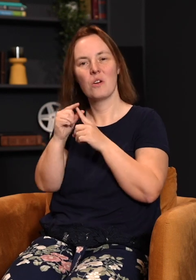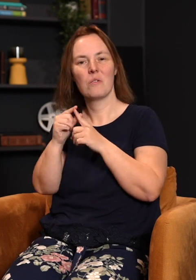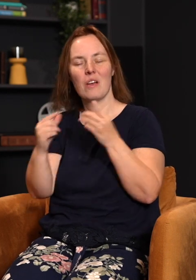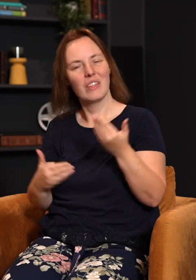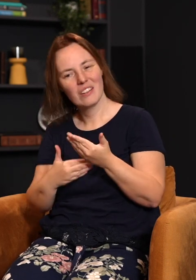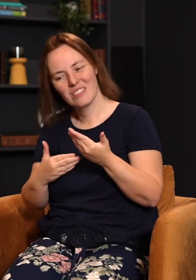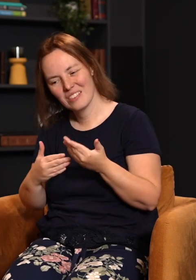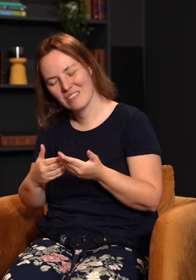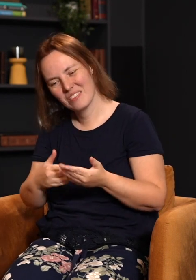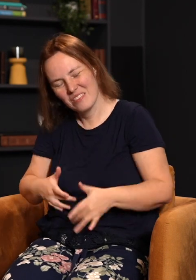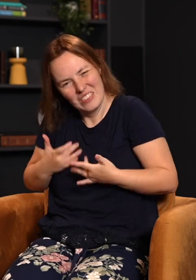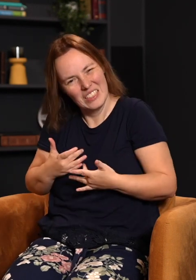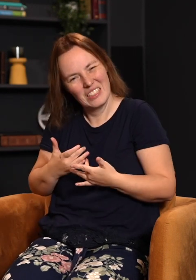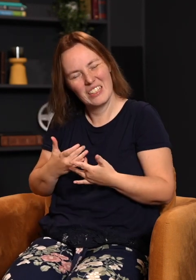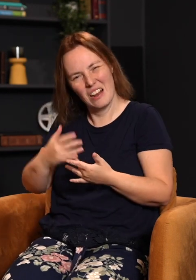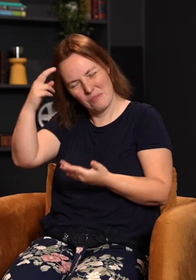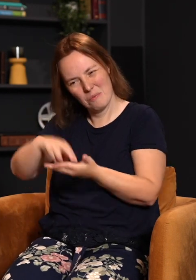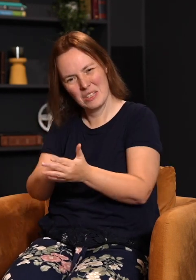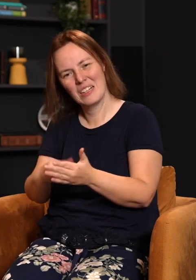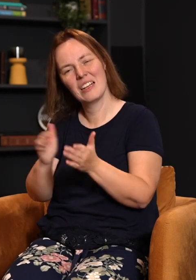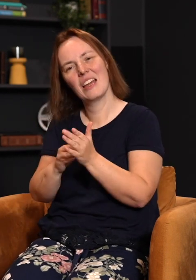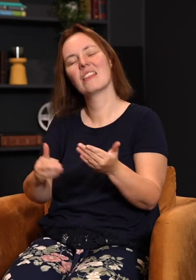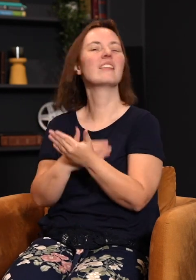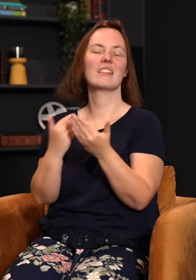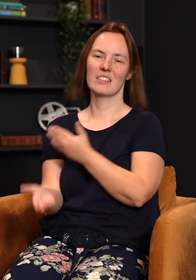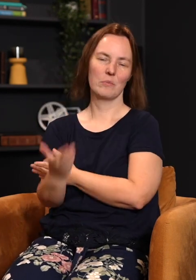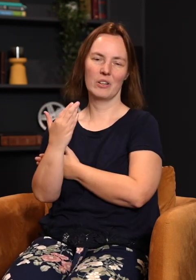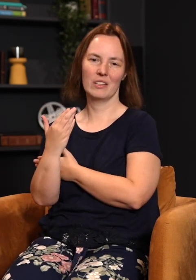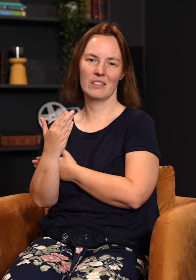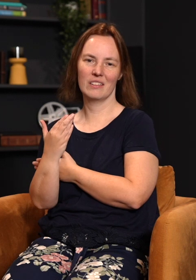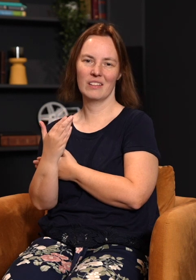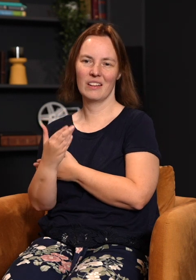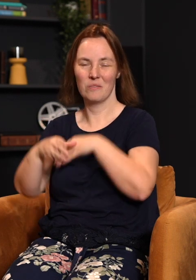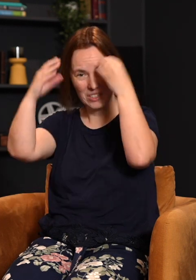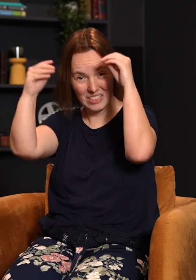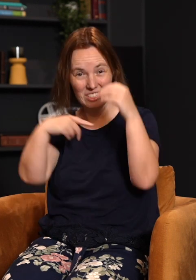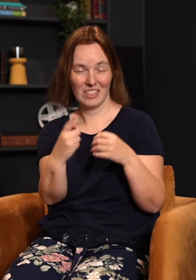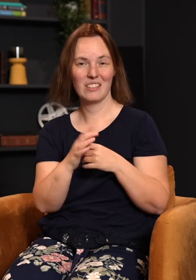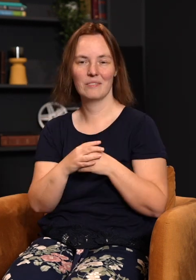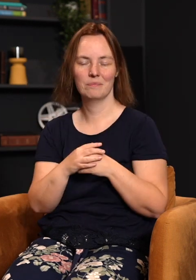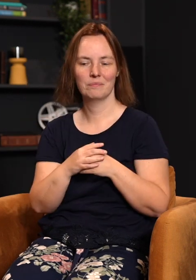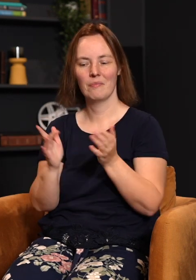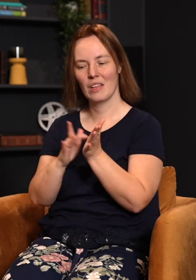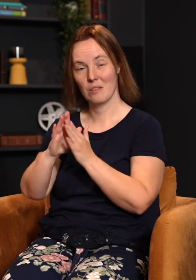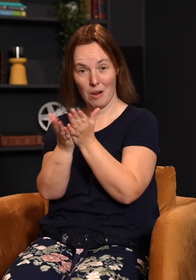for us as well today as we look at what it teaches us on this matter. The Bible also reveals to you and me